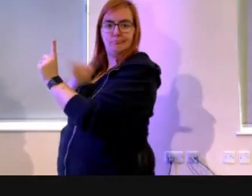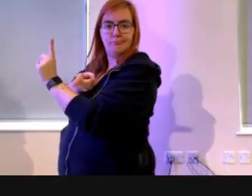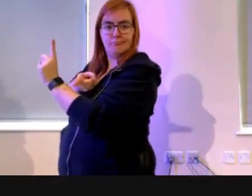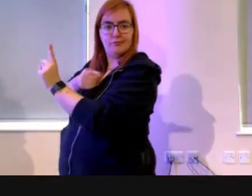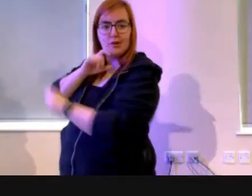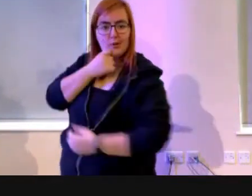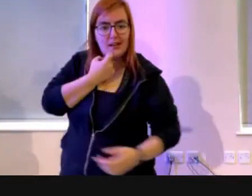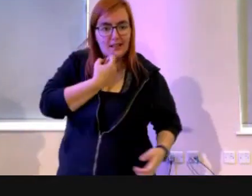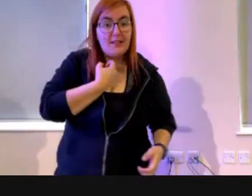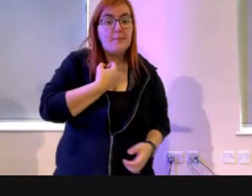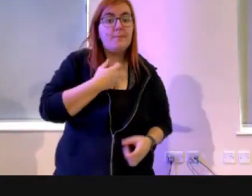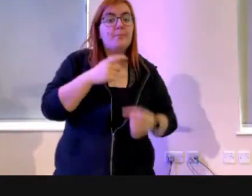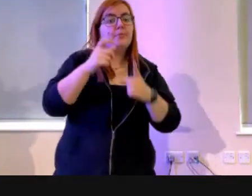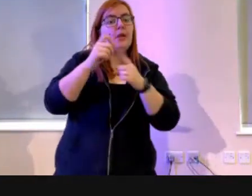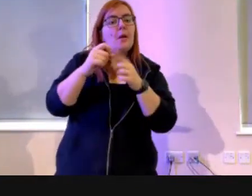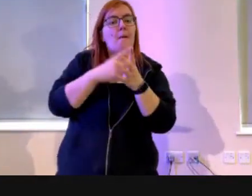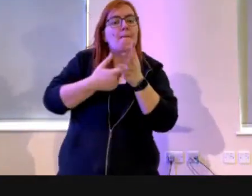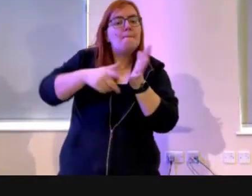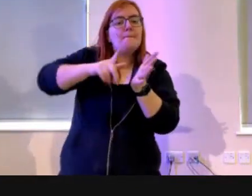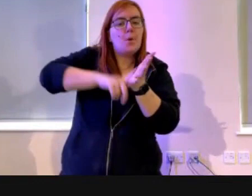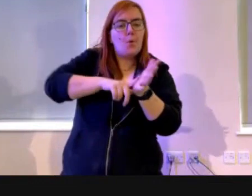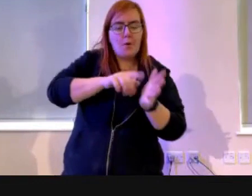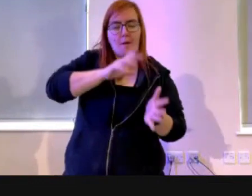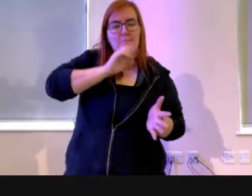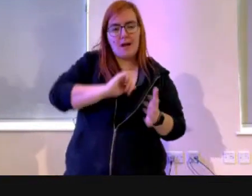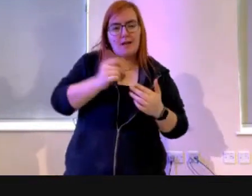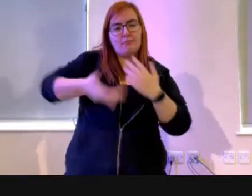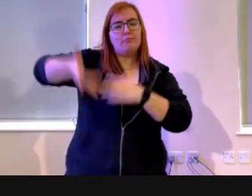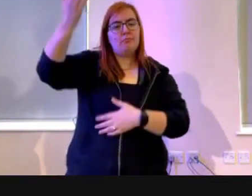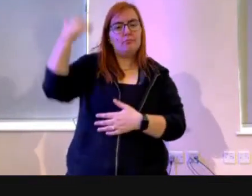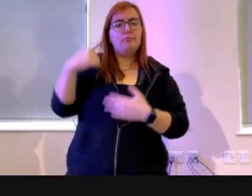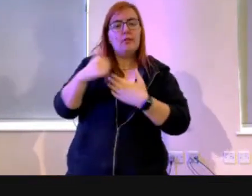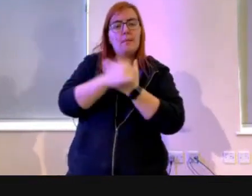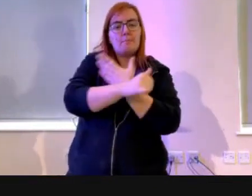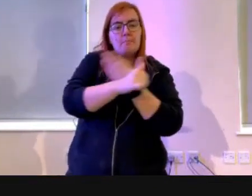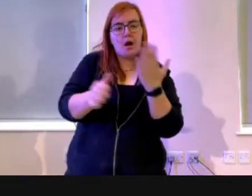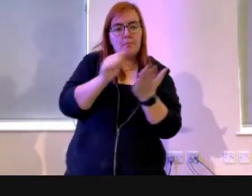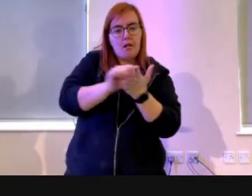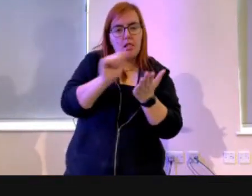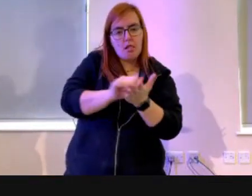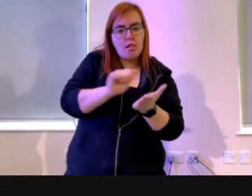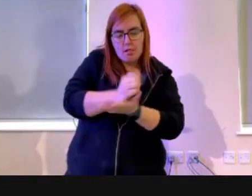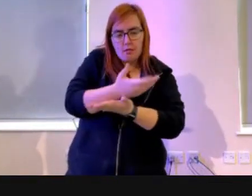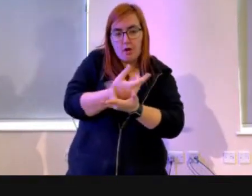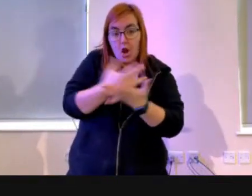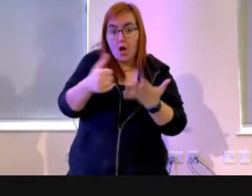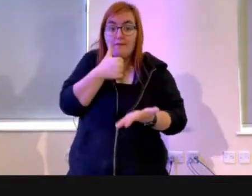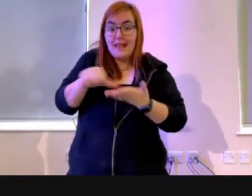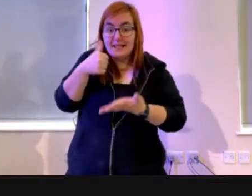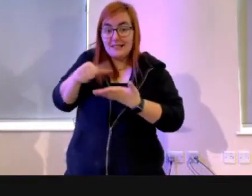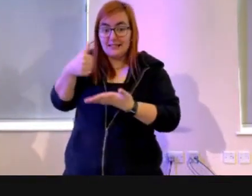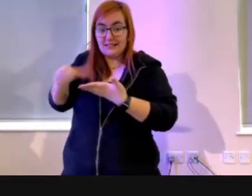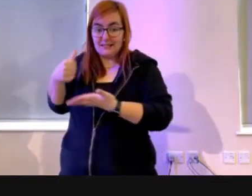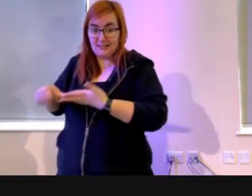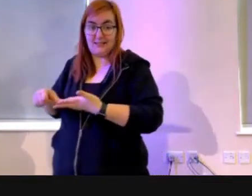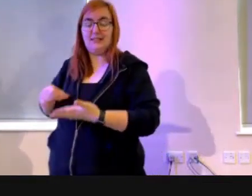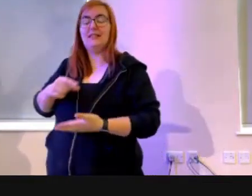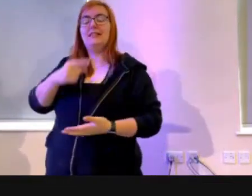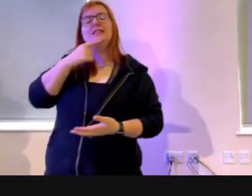Paul, who wrote loads of really important letters to the early church in the New Testament, said, because of Jesus,